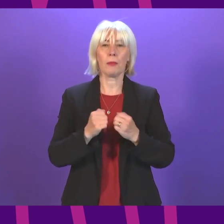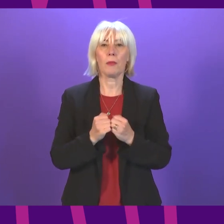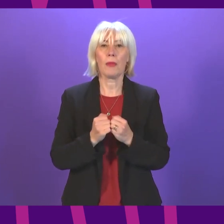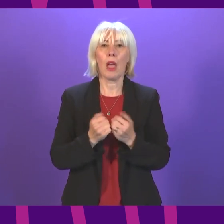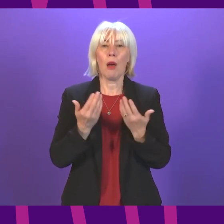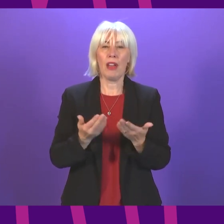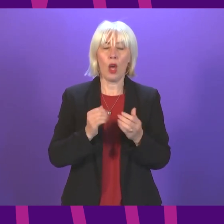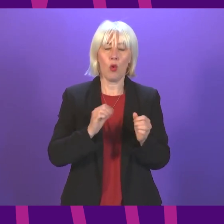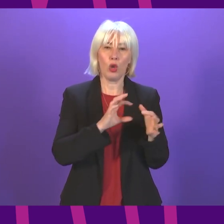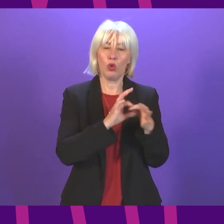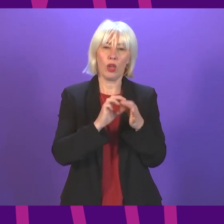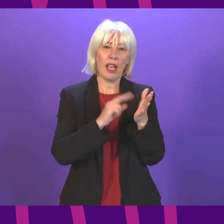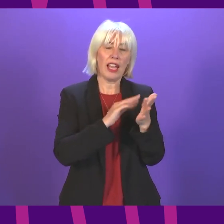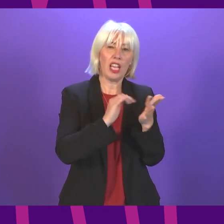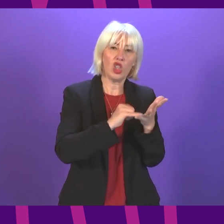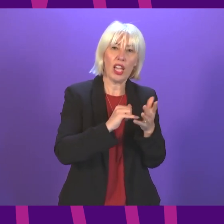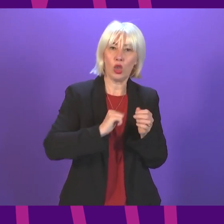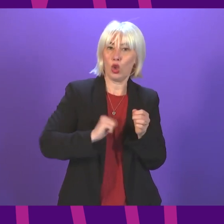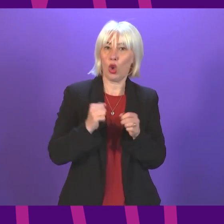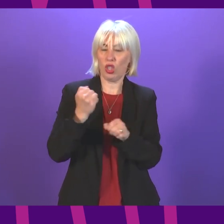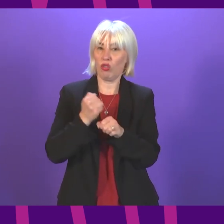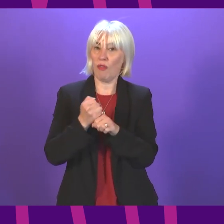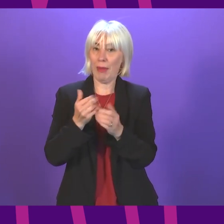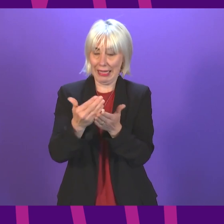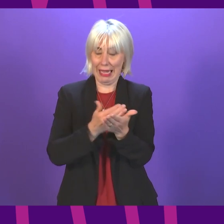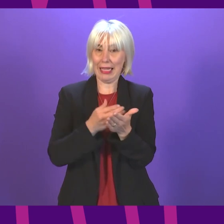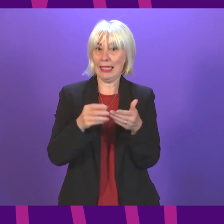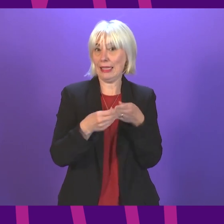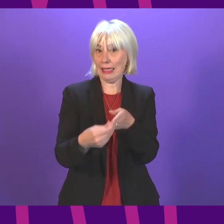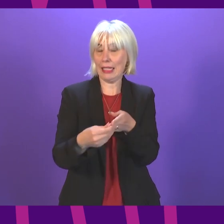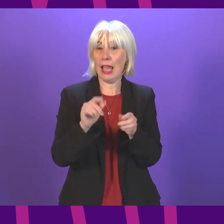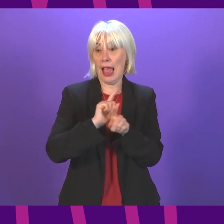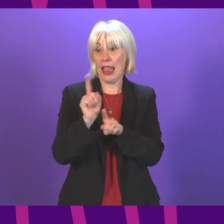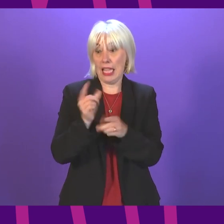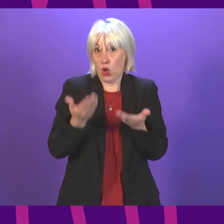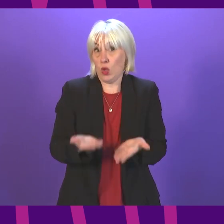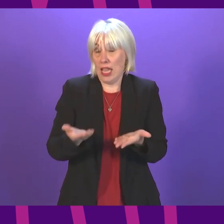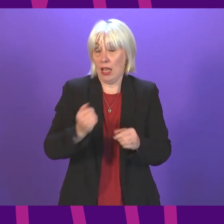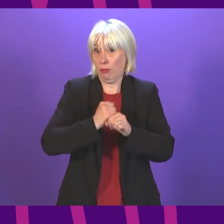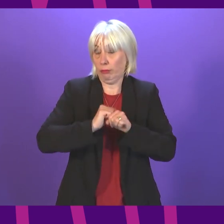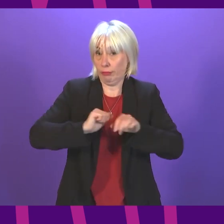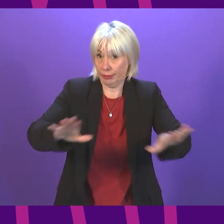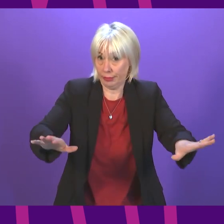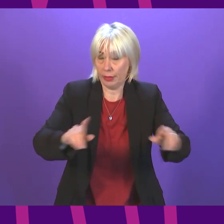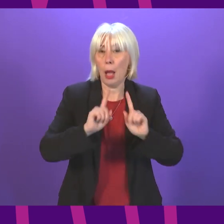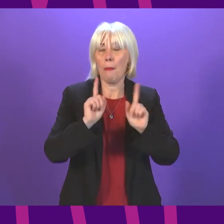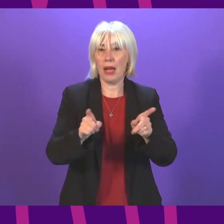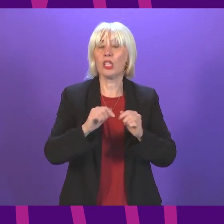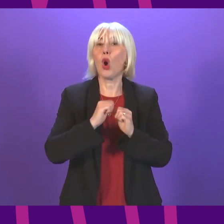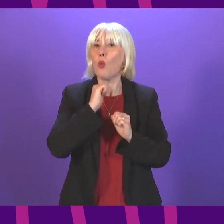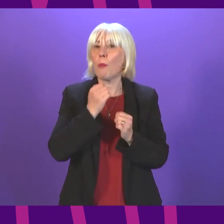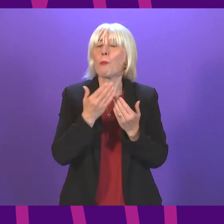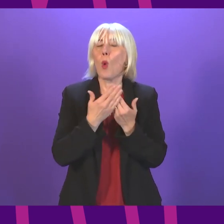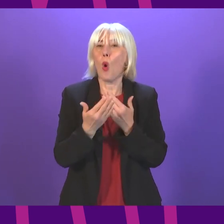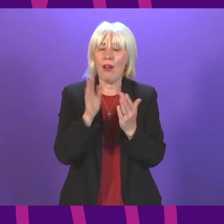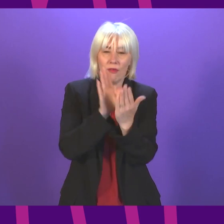NHS and Scottish Government guidance for general practices will be published later today. This is an important step in getting more in